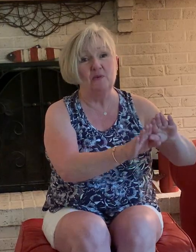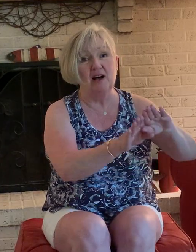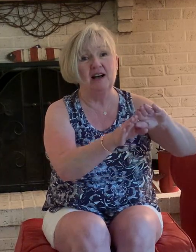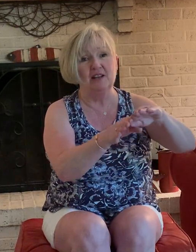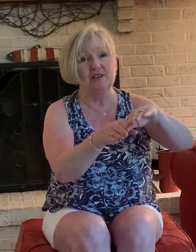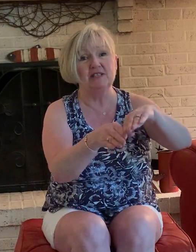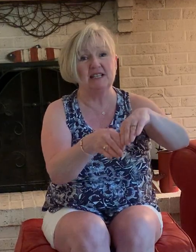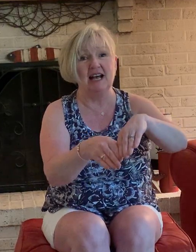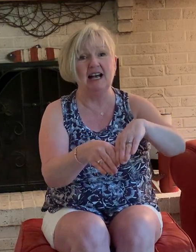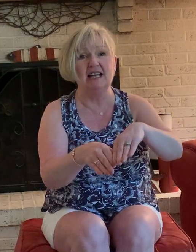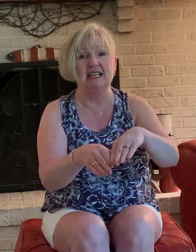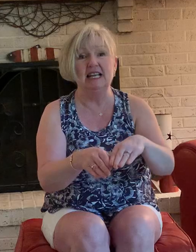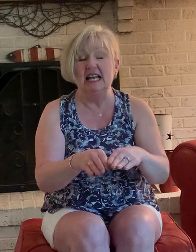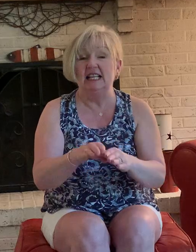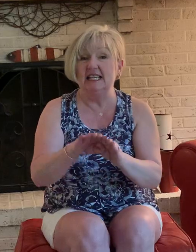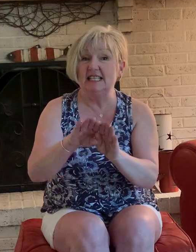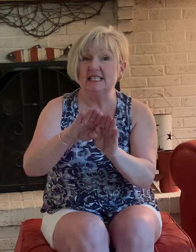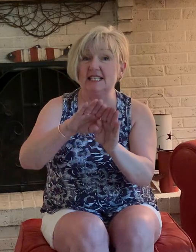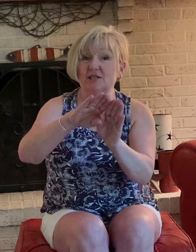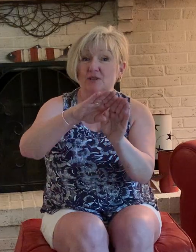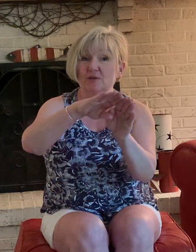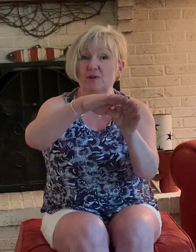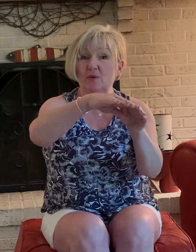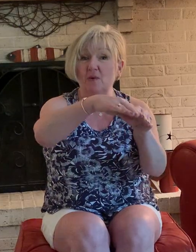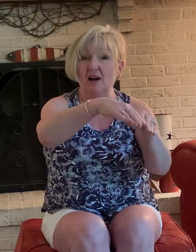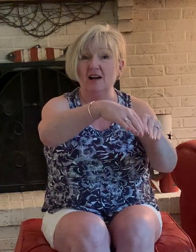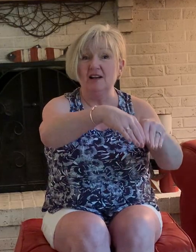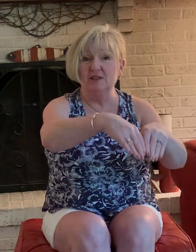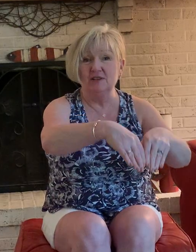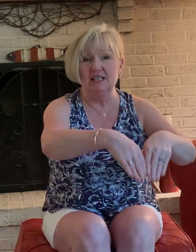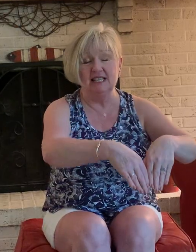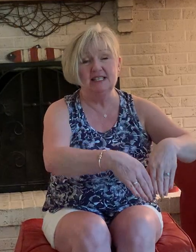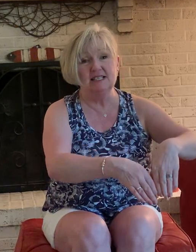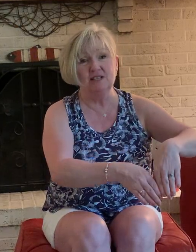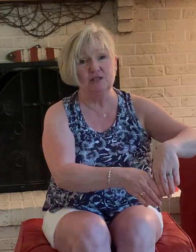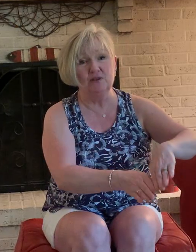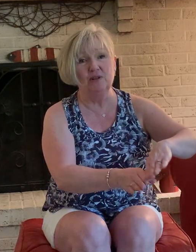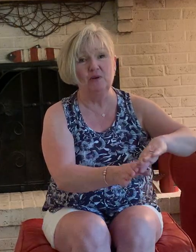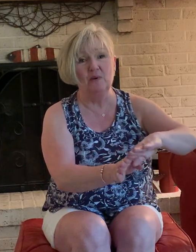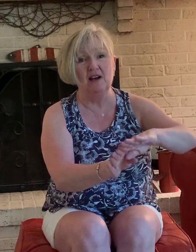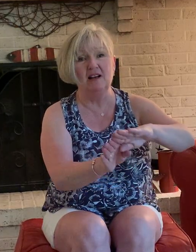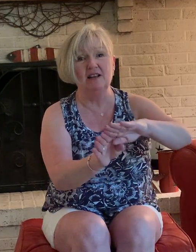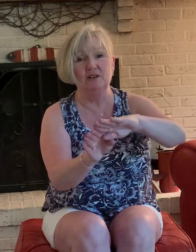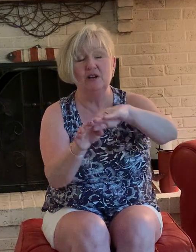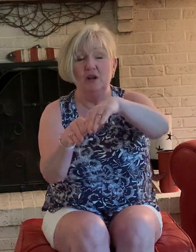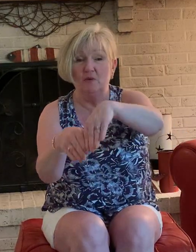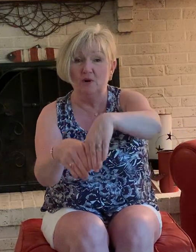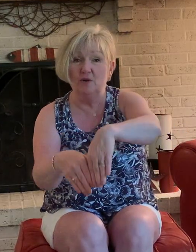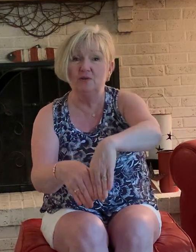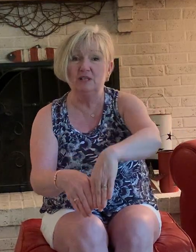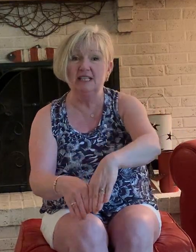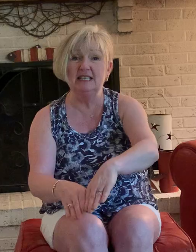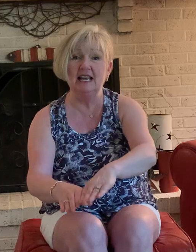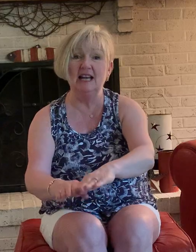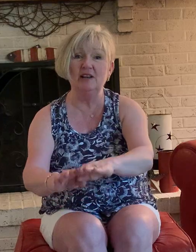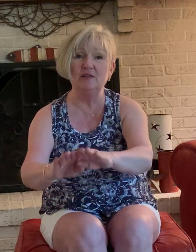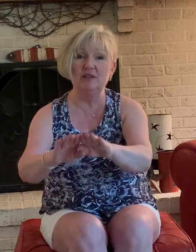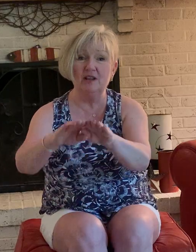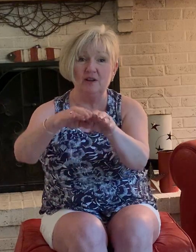water side listen to the water listen to the water rolling down the